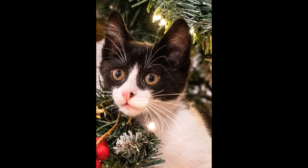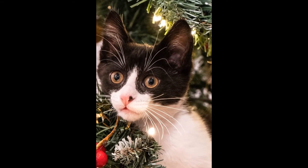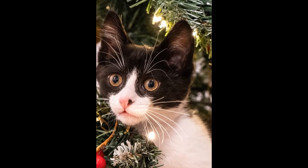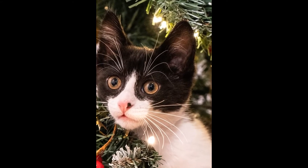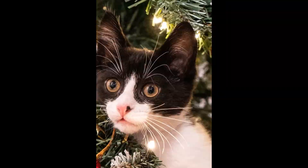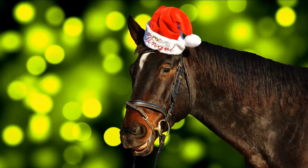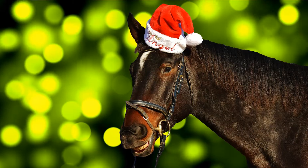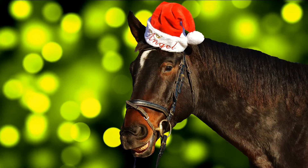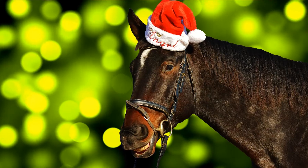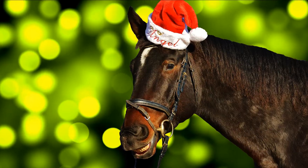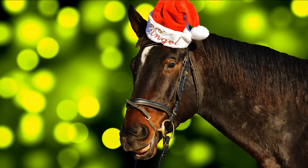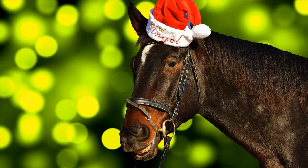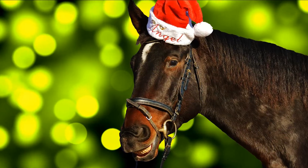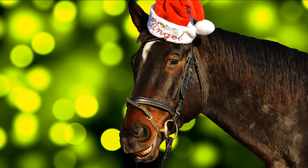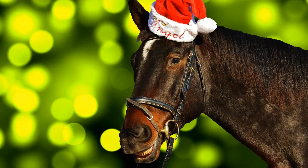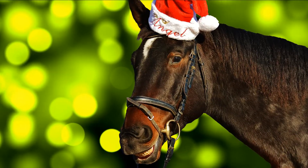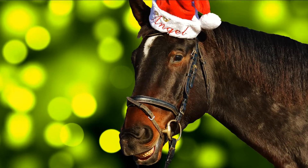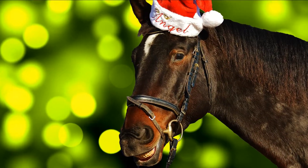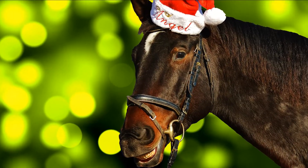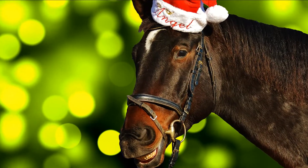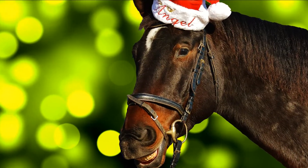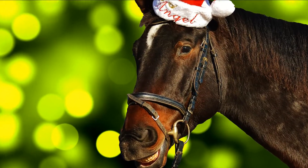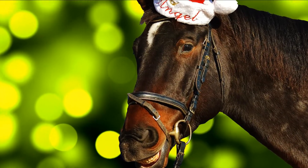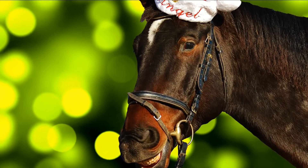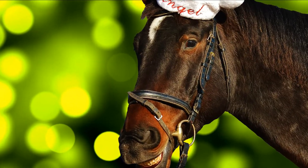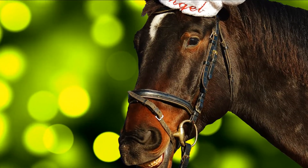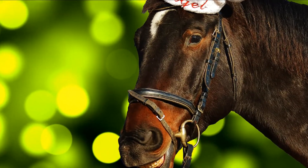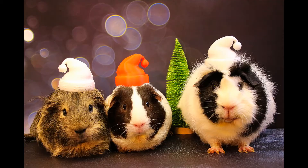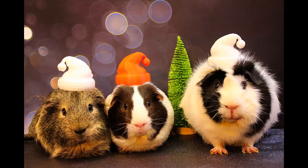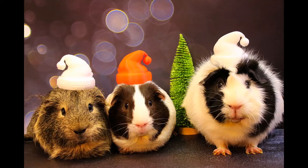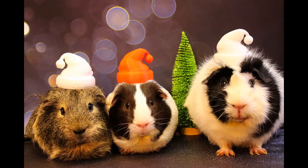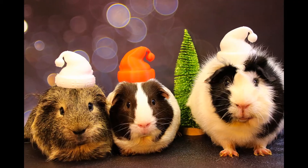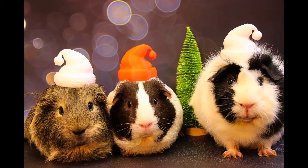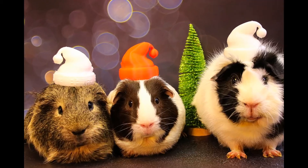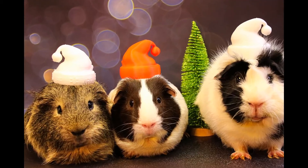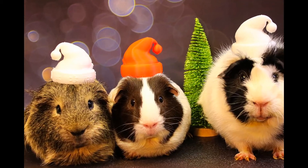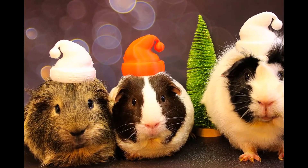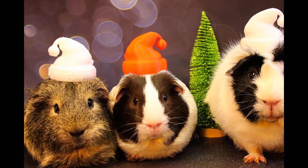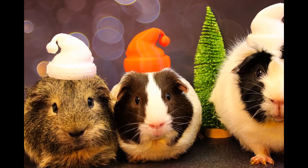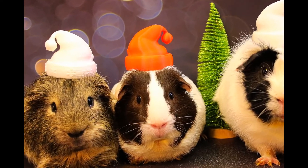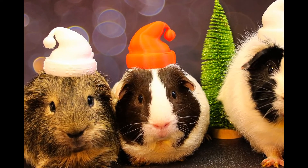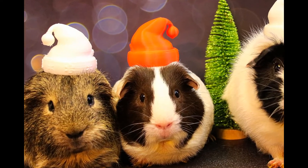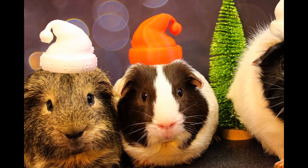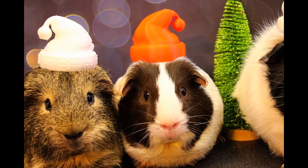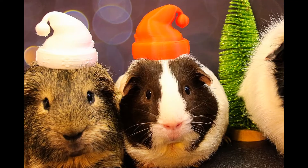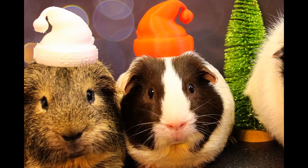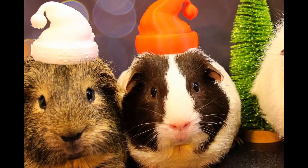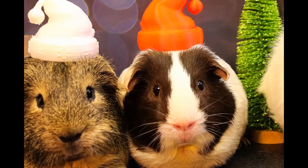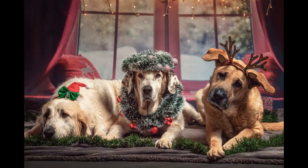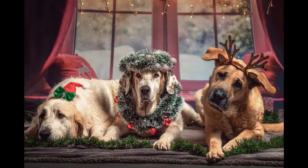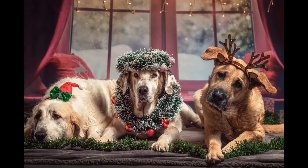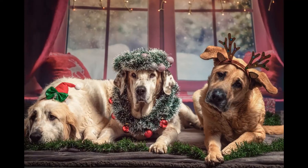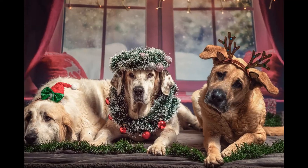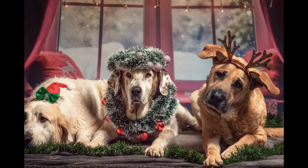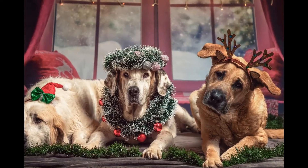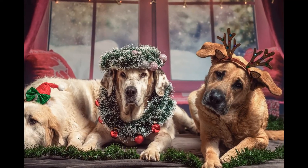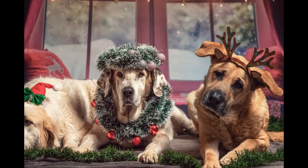wait for Santa The year's all done Now time for family fun Tree lights are glow on snow And show it's